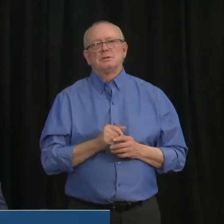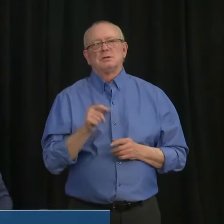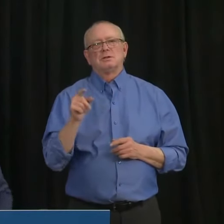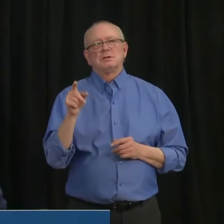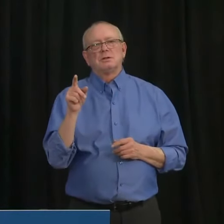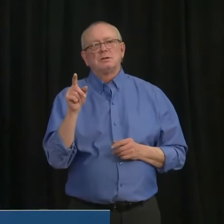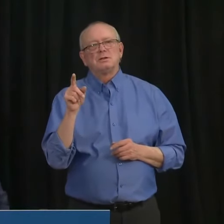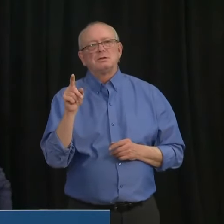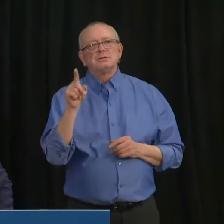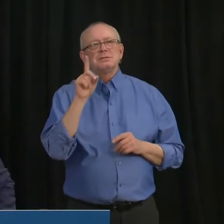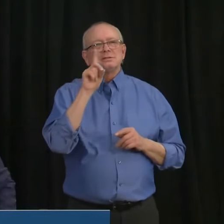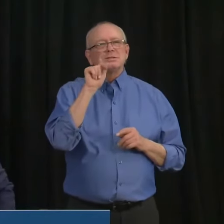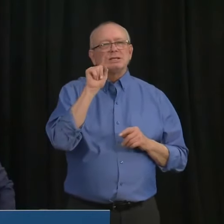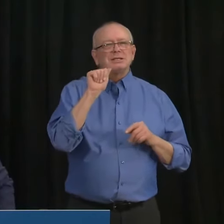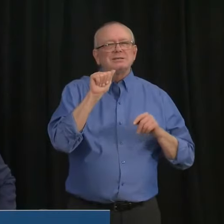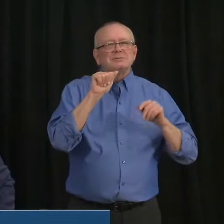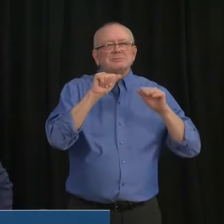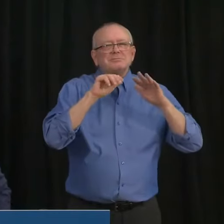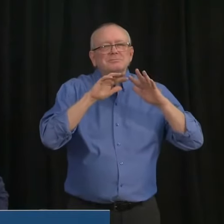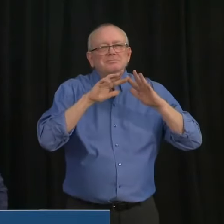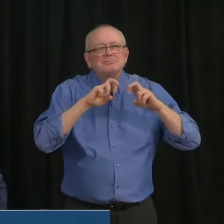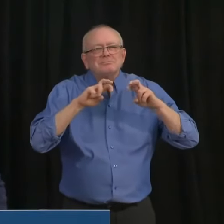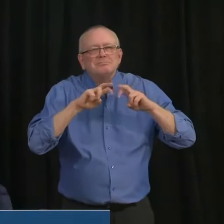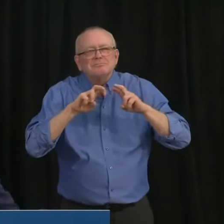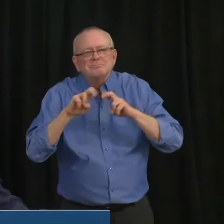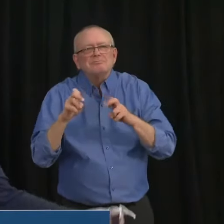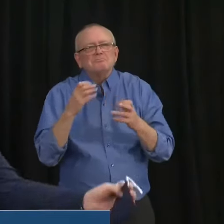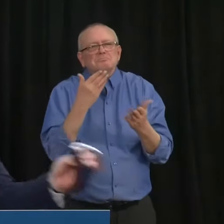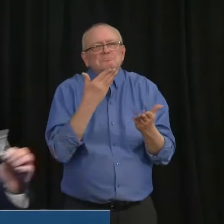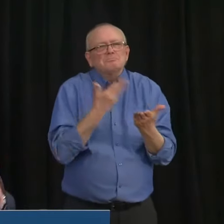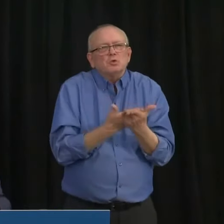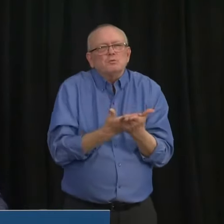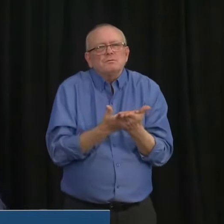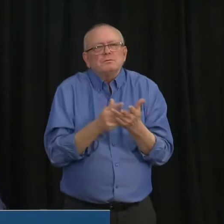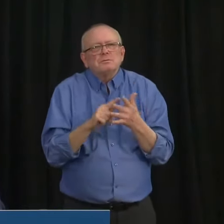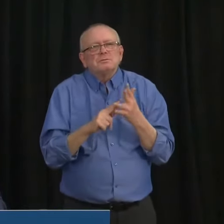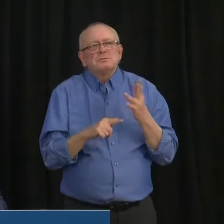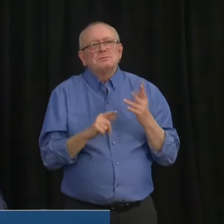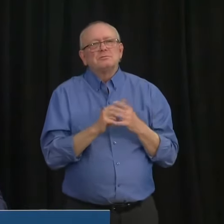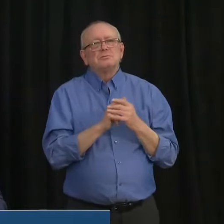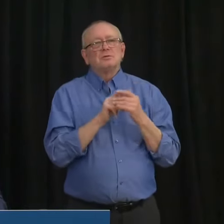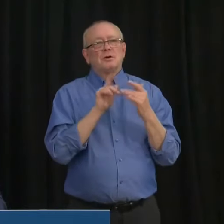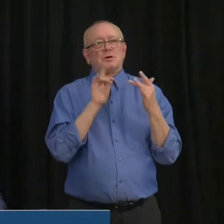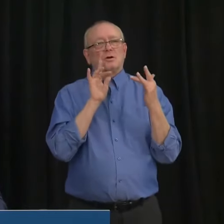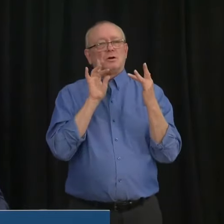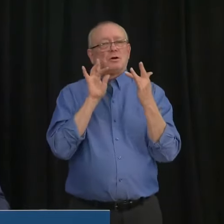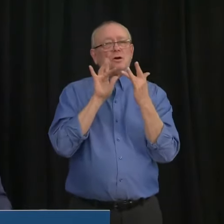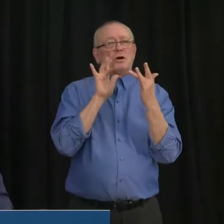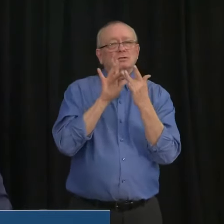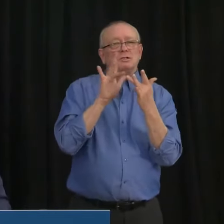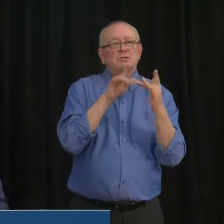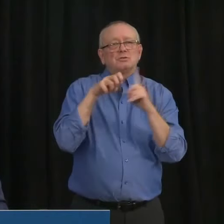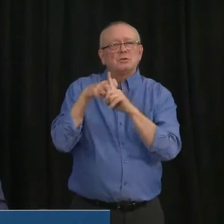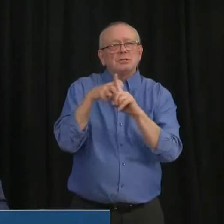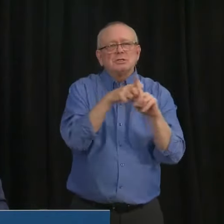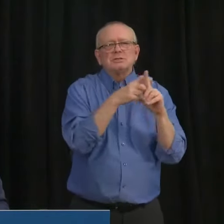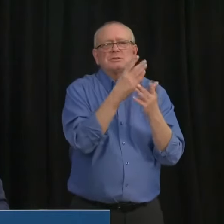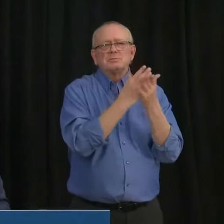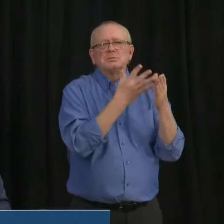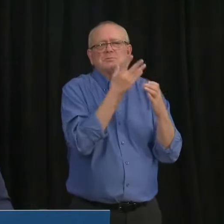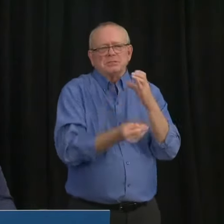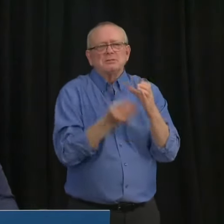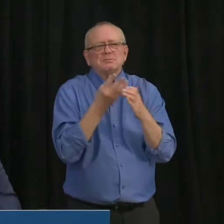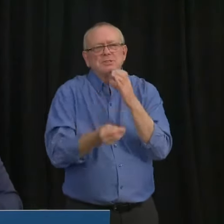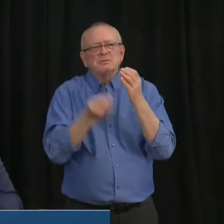The majority of new cases have unknown sources, so there isn't much data there. And different places have different public health measures, so it seems like straight comparisons with other jurisdictions